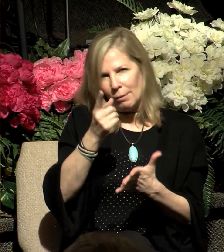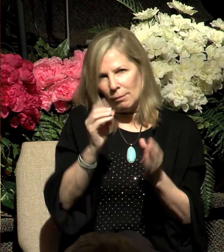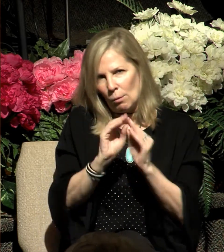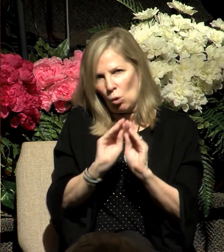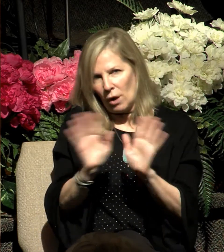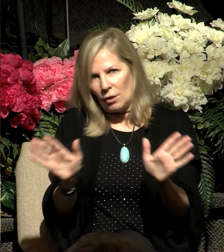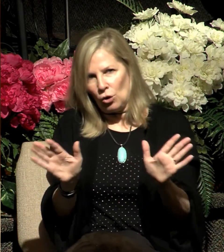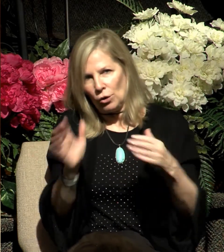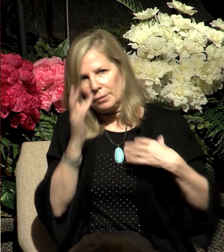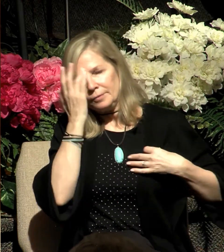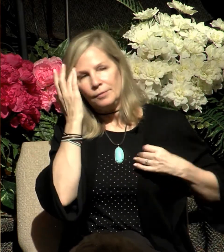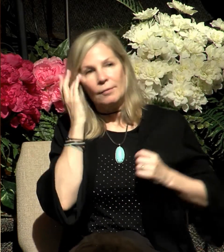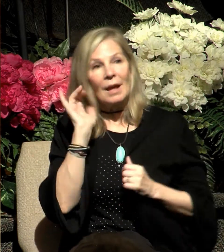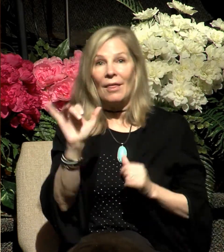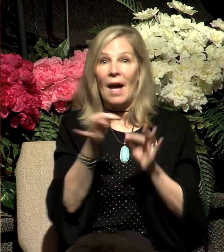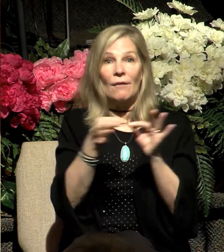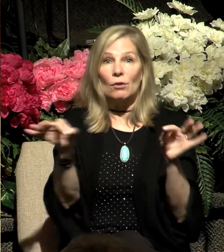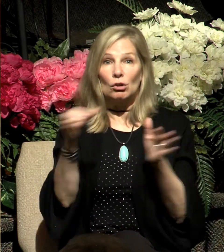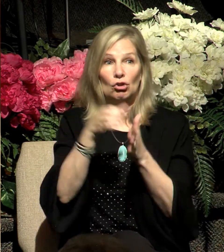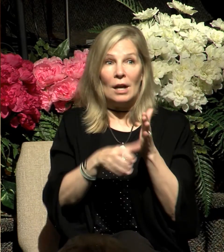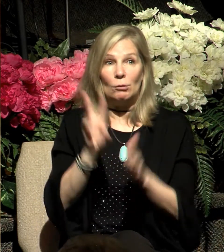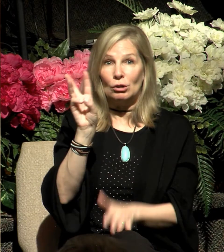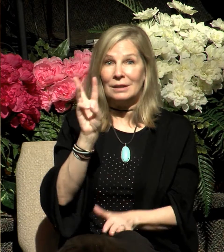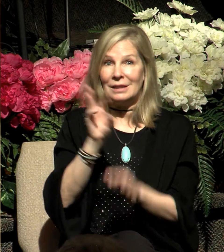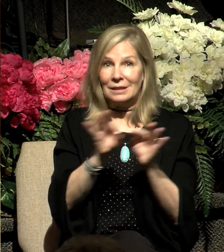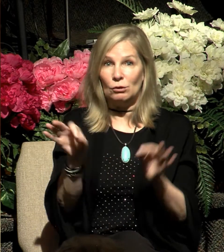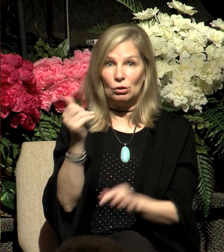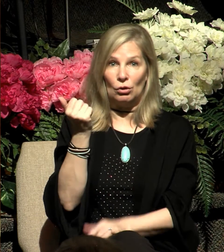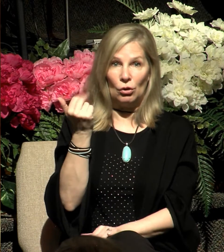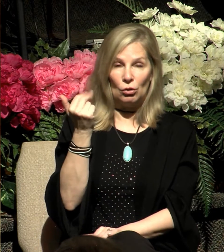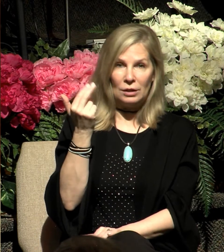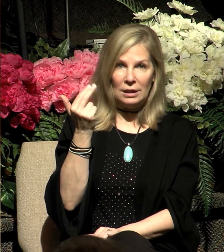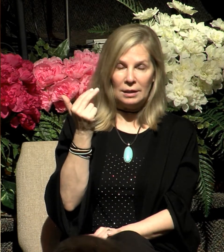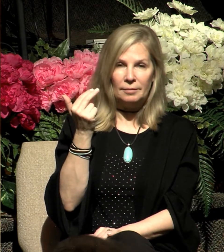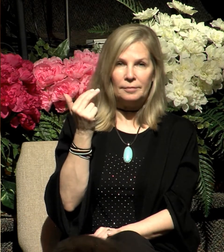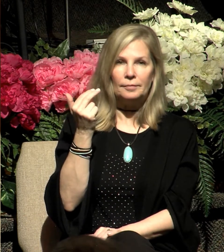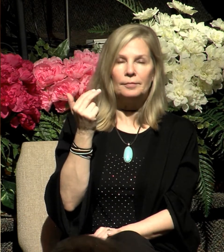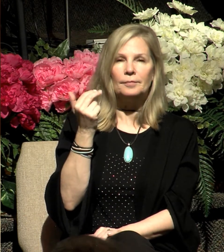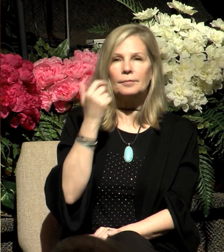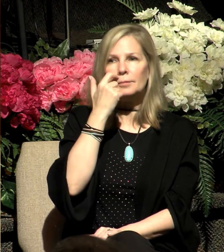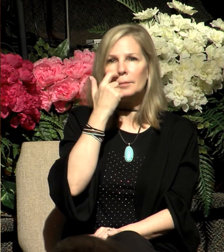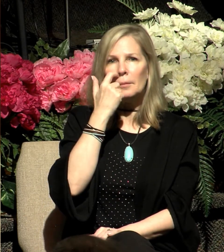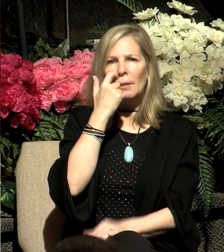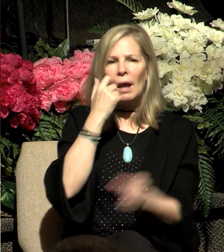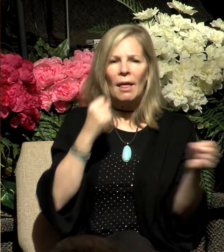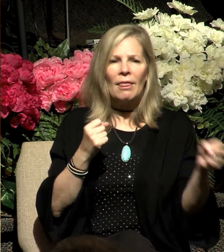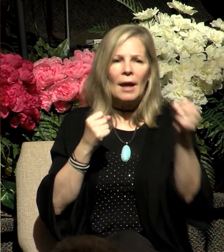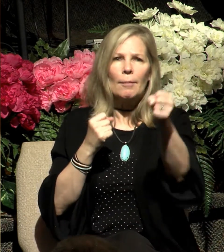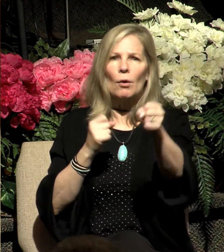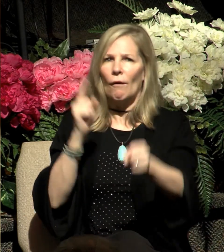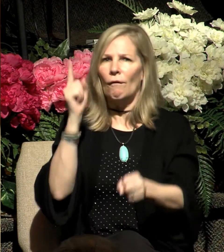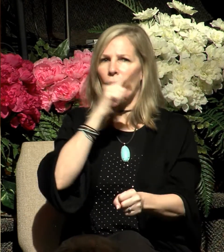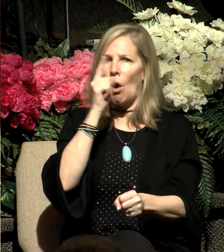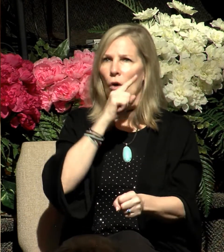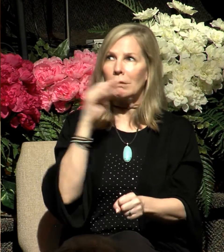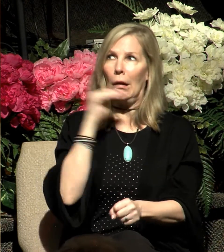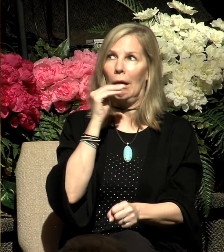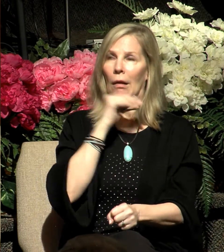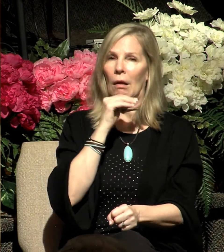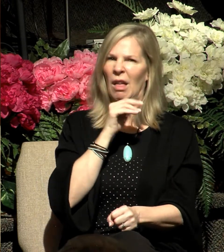In that verse, chapter 6, 13, we read, They put forward false witnesses who said, This man incessantly, meaning Stephen,